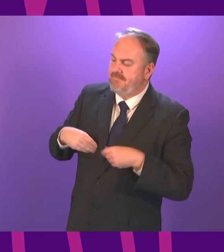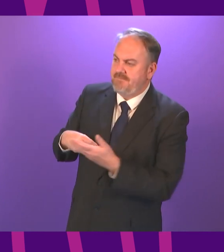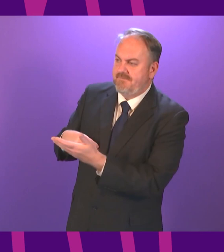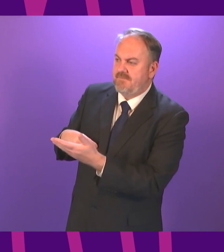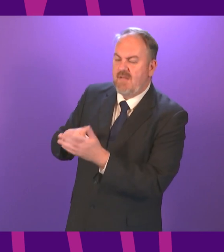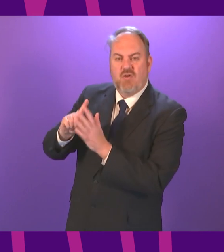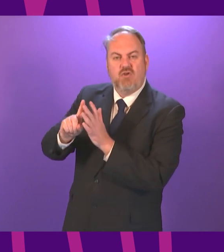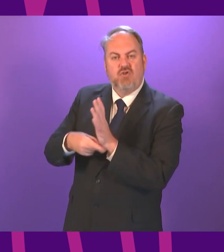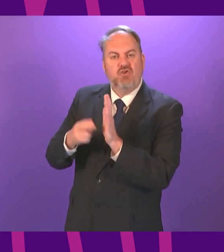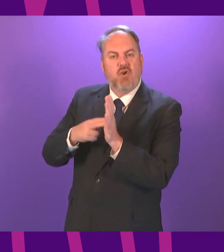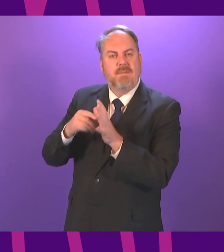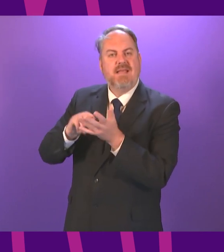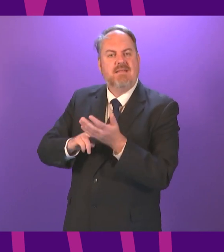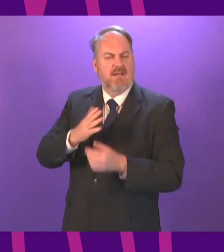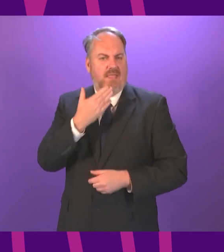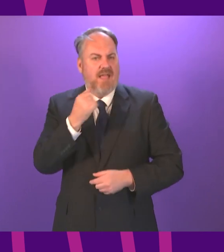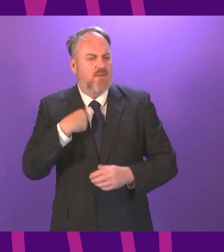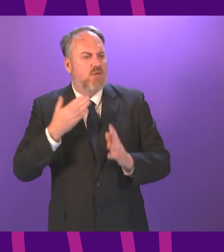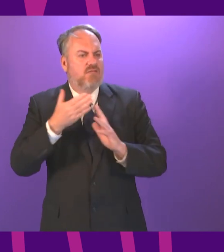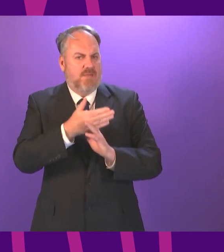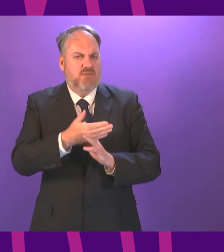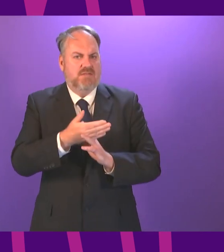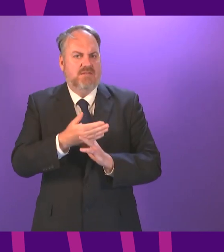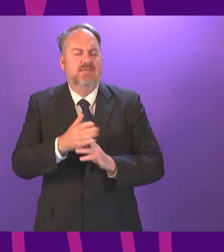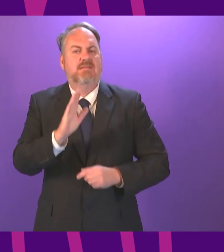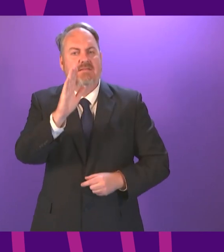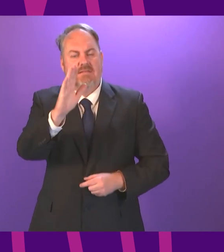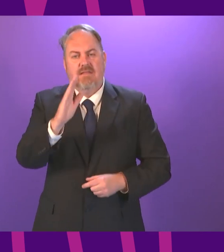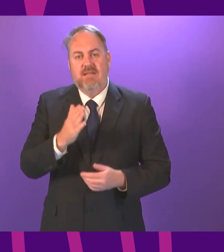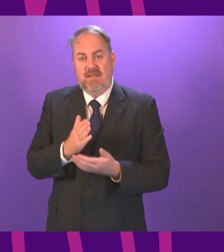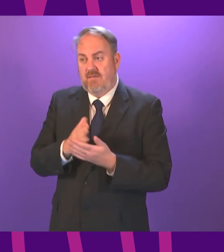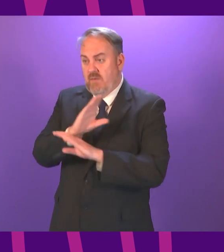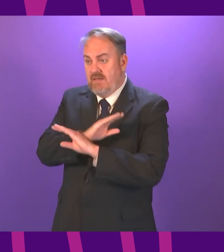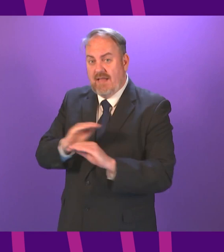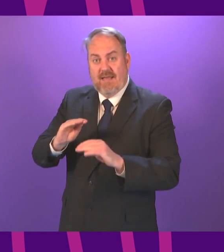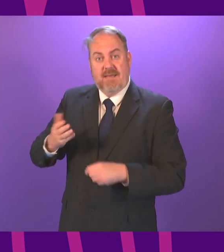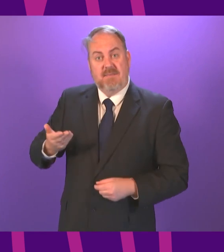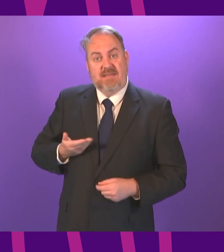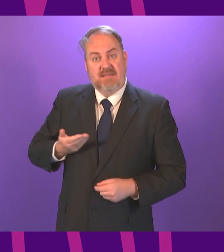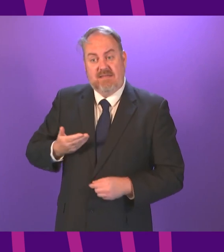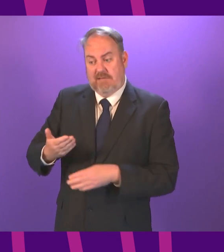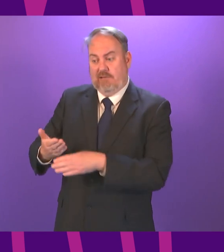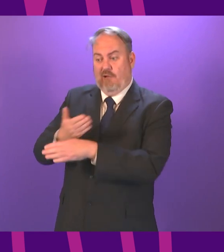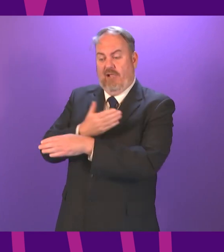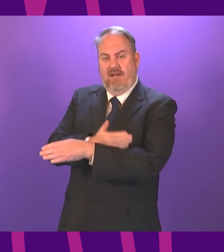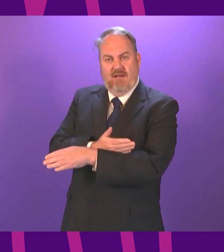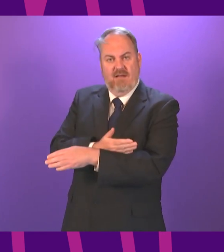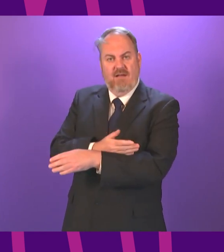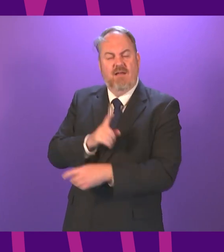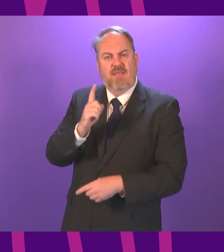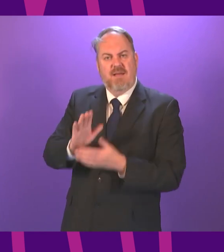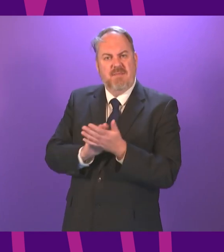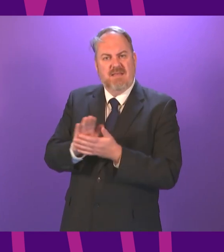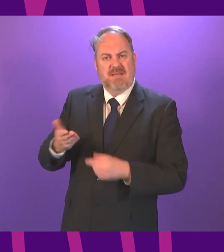I thank the member very much for giving way. I just wonder if you would accept that if there is more notice given to businesses and others to when they can open, It could end up with